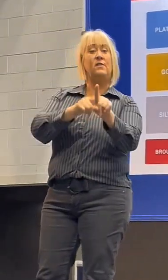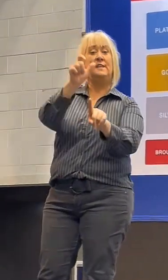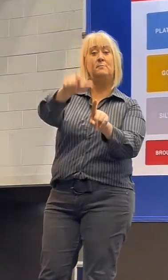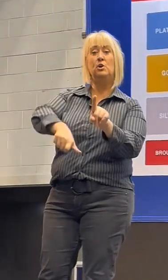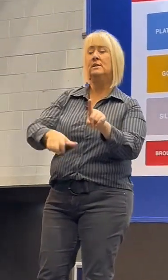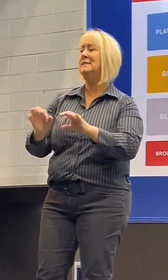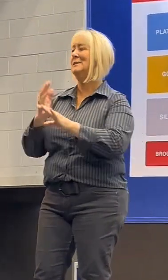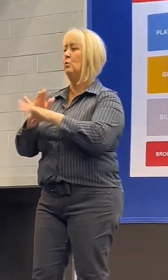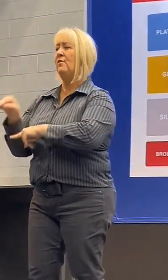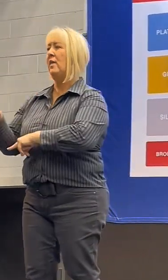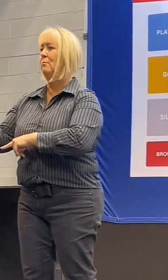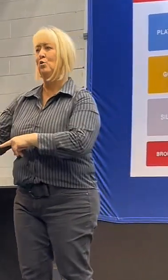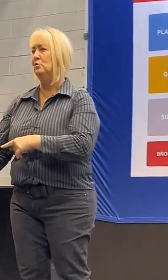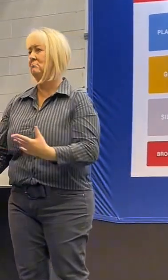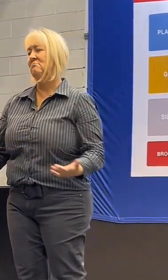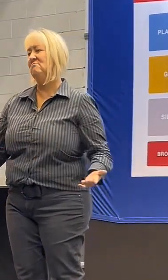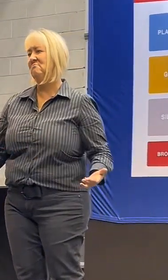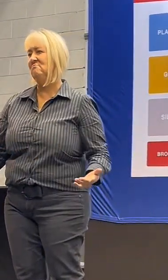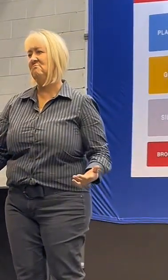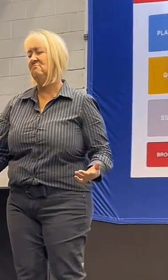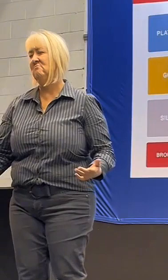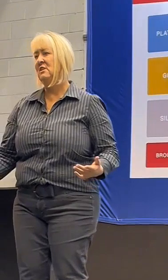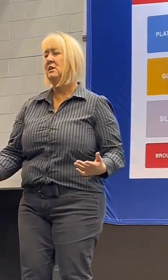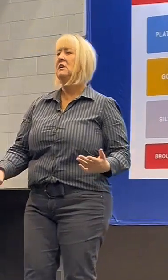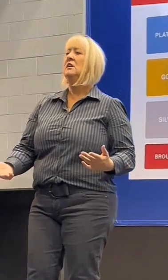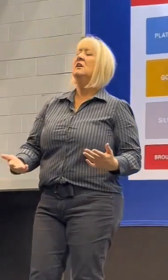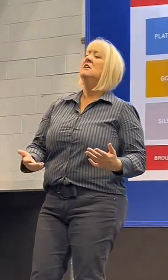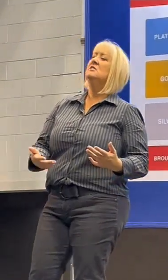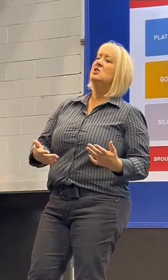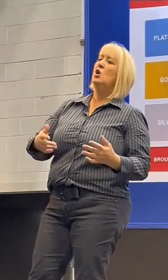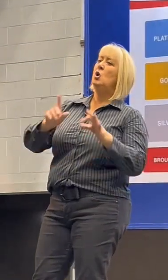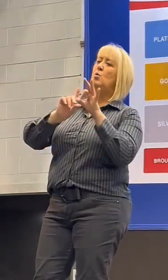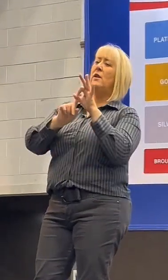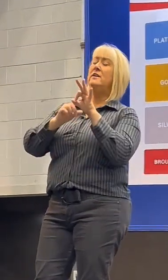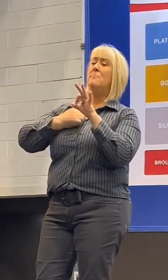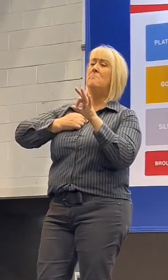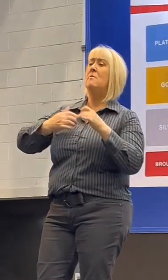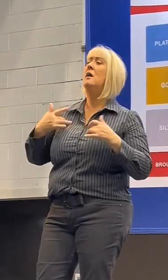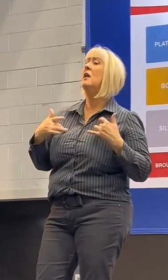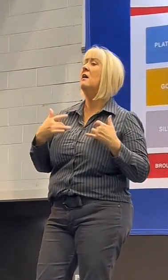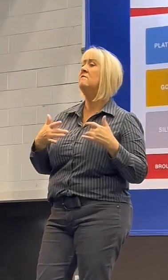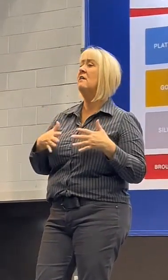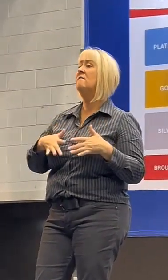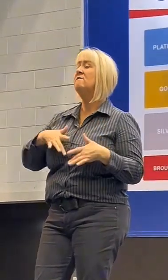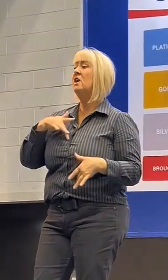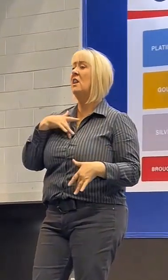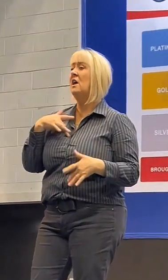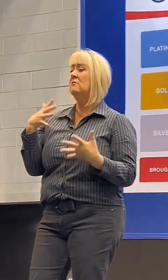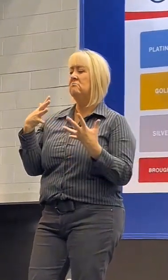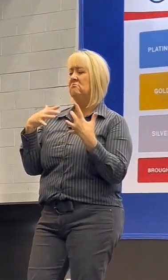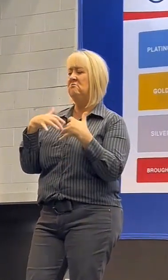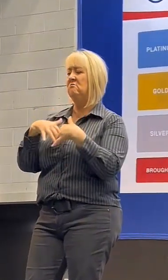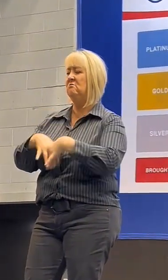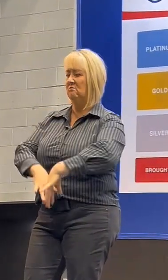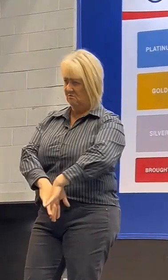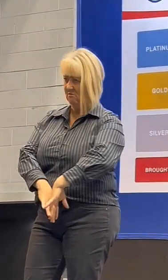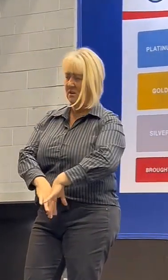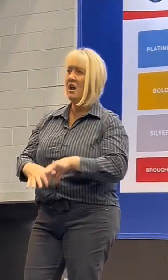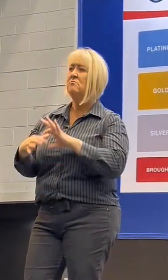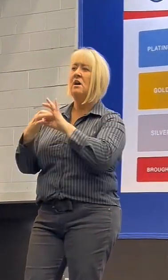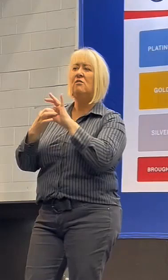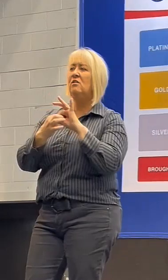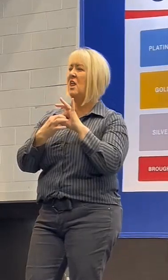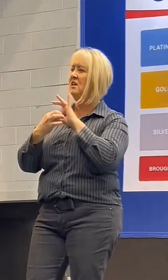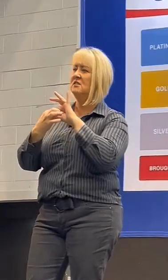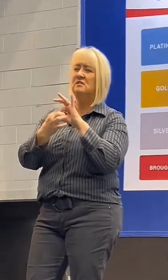not work for another. At this point, the quality of my life felt like it was crumbling. My relationship was strained,